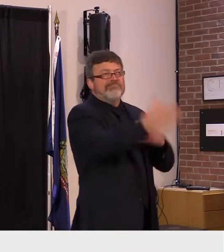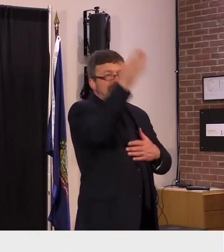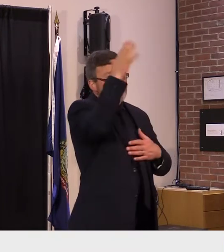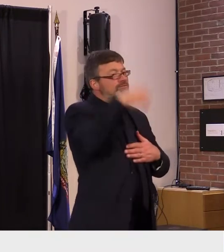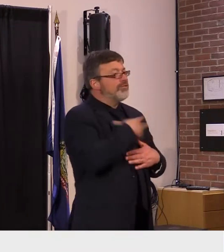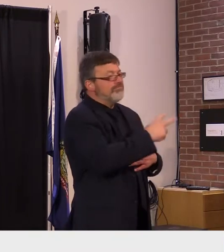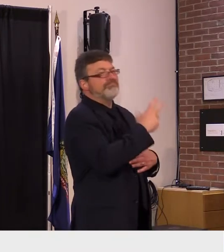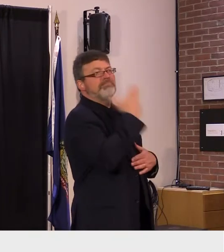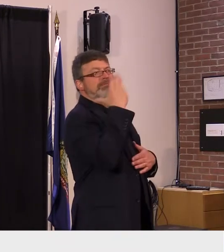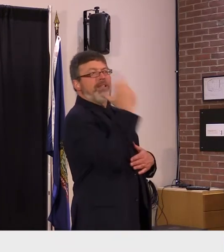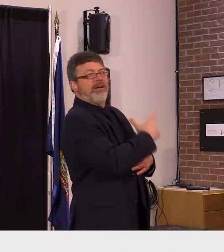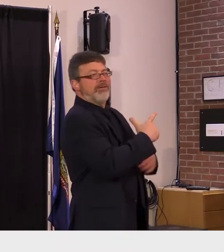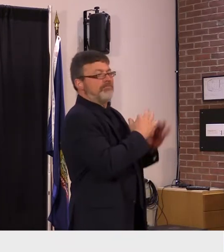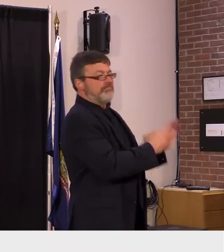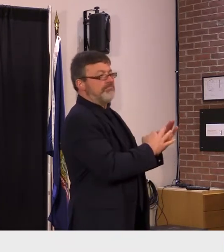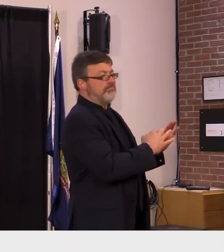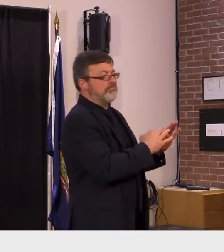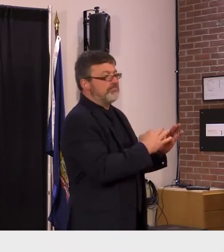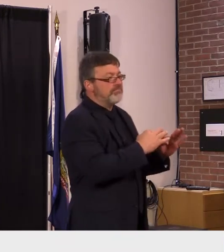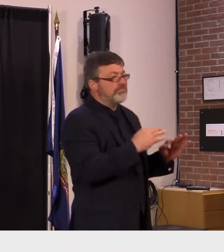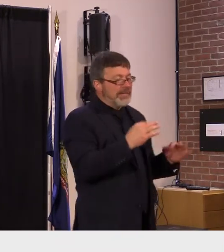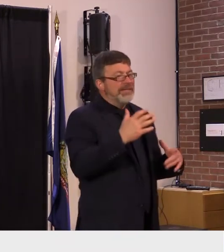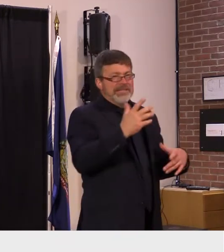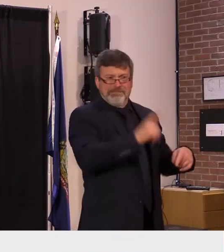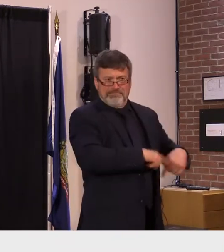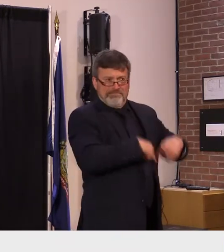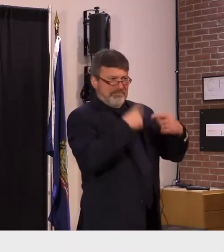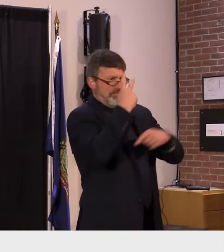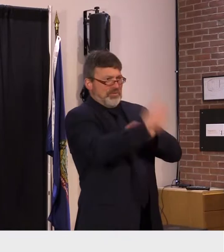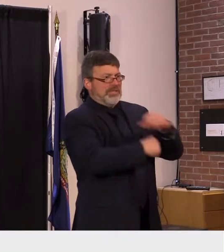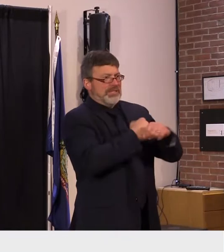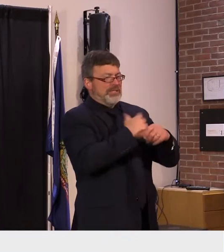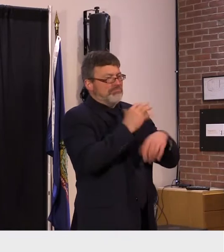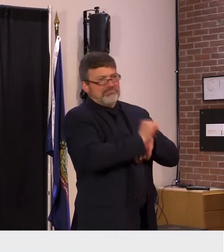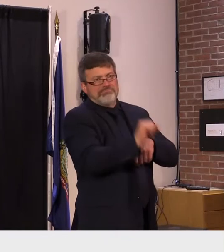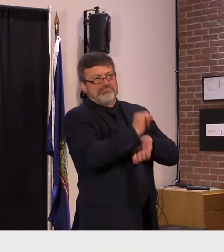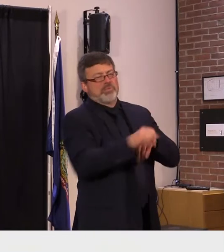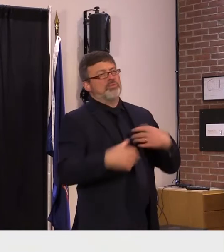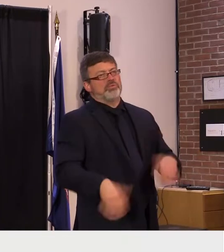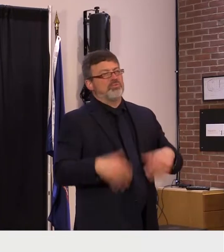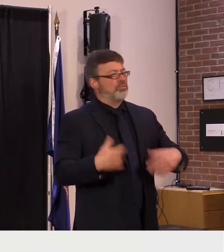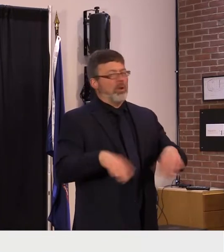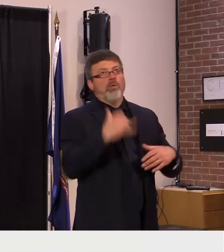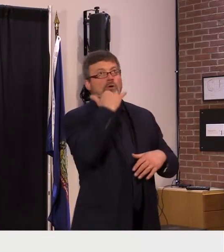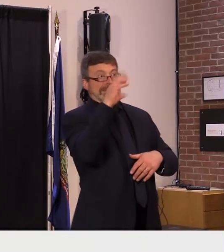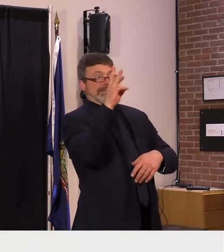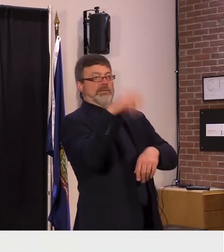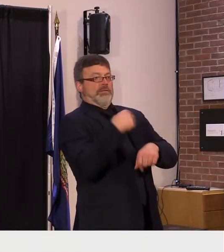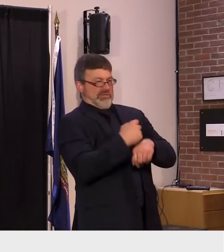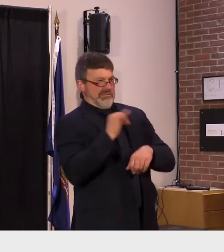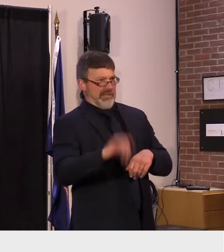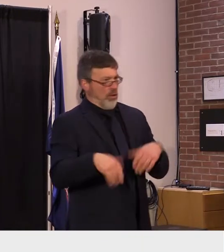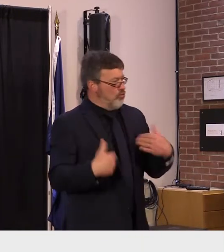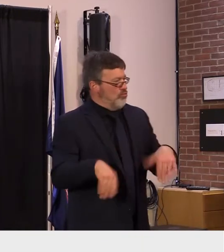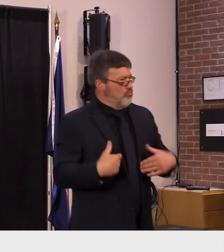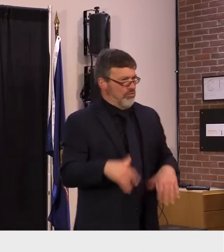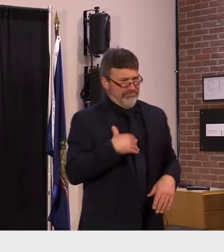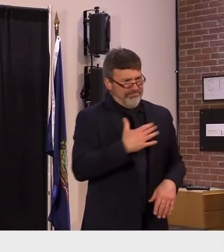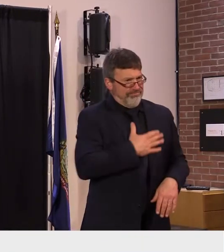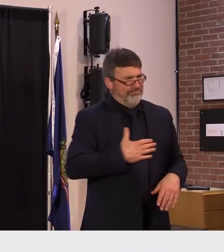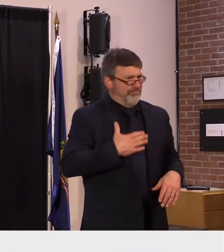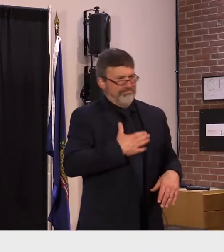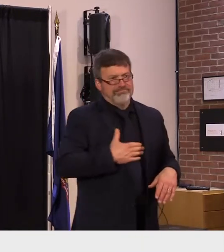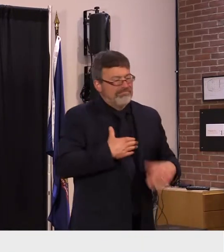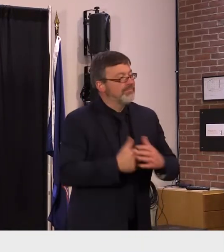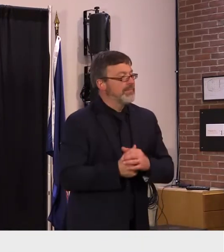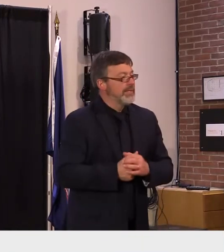regret not having the opportunity to continue to work with him in state government it's amazing how intertwined